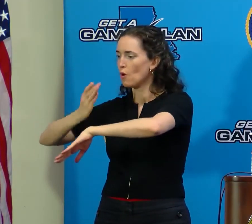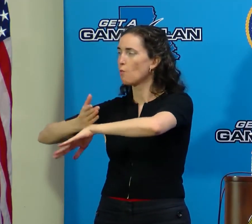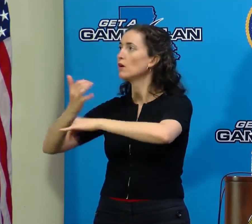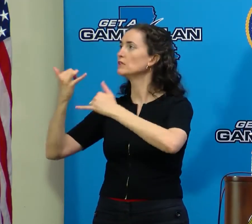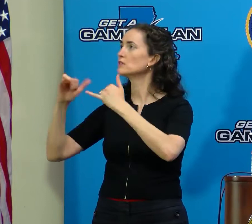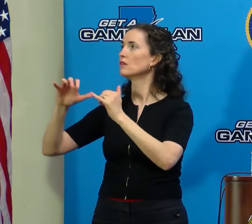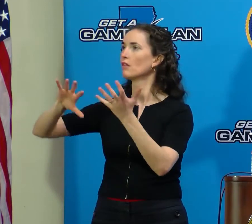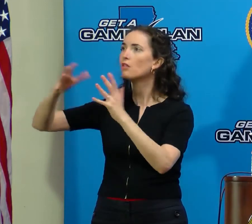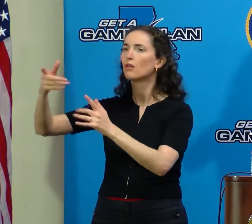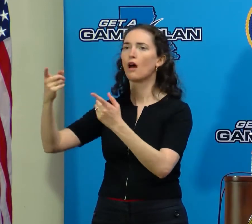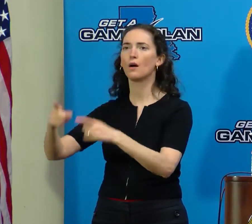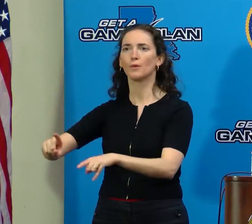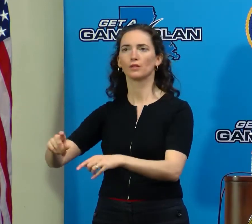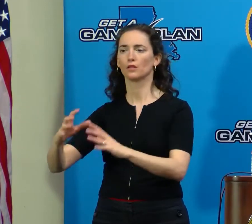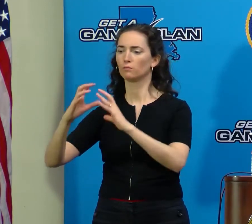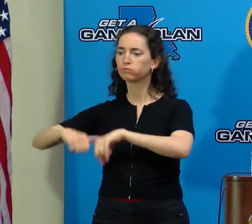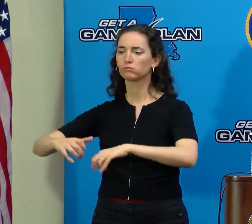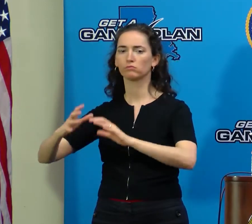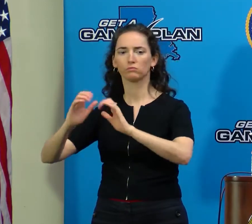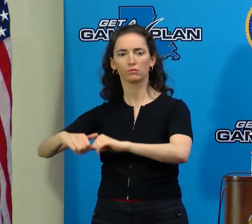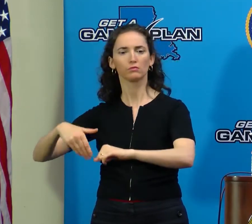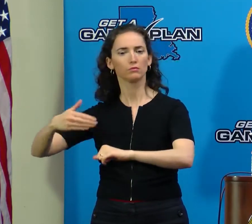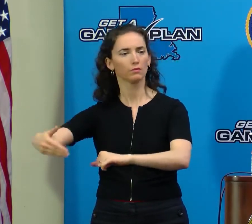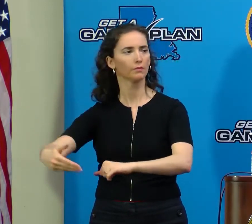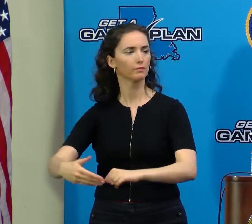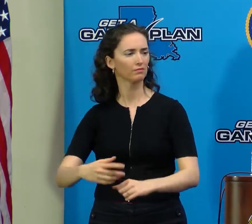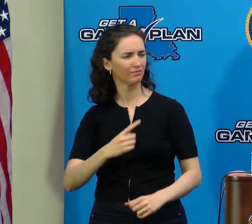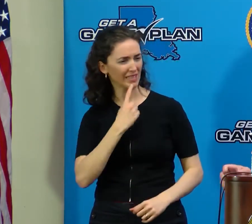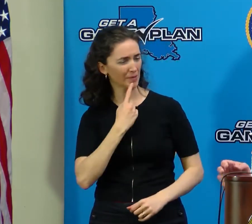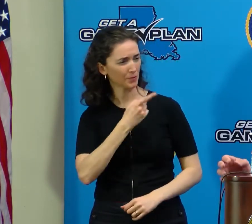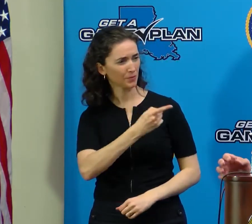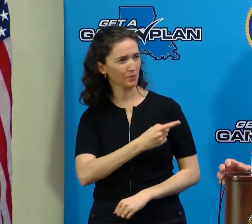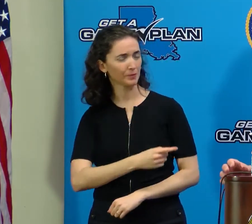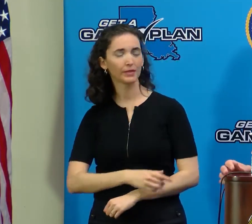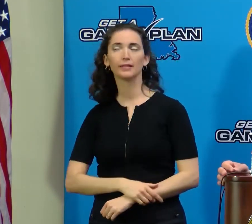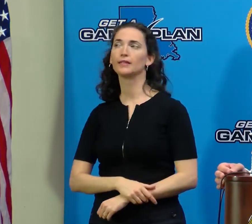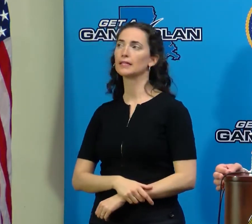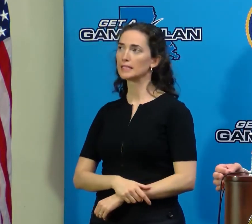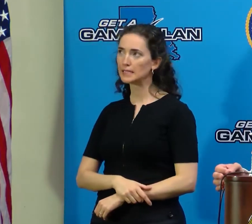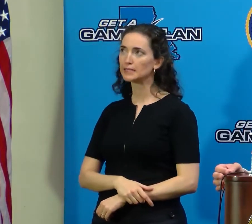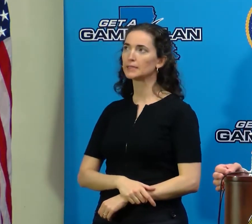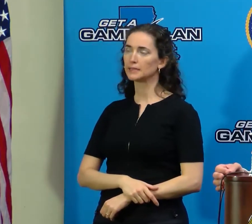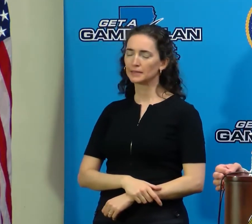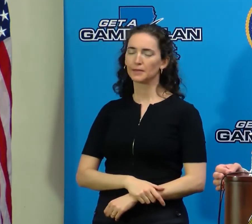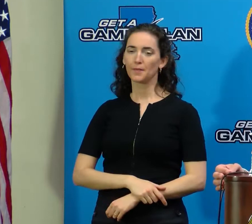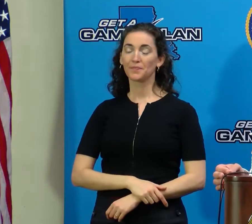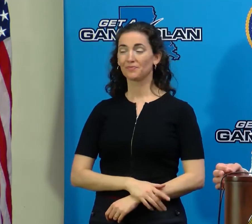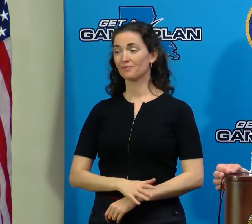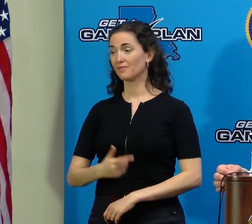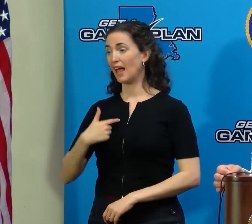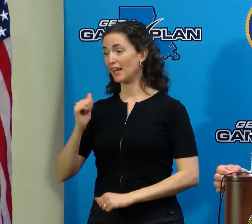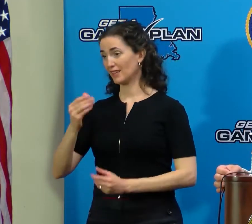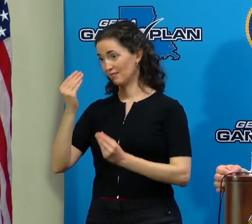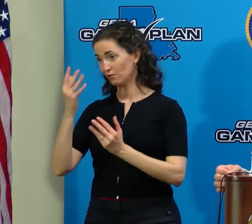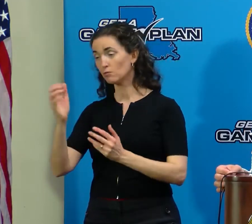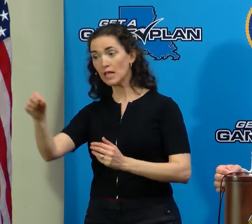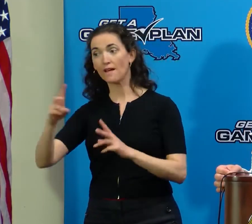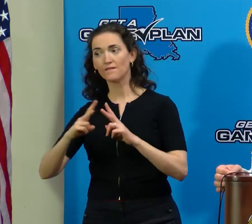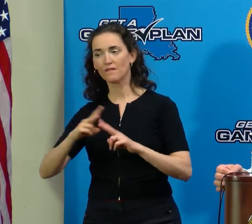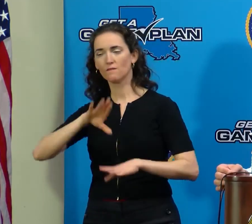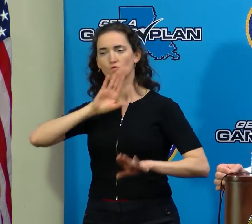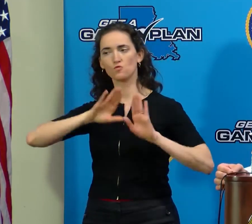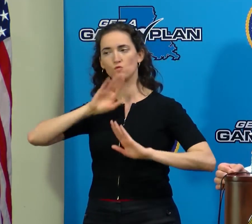these failures that were needed with it. Yeah, well, what I can tell you is that it was very frustrating.